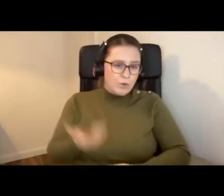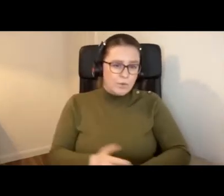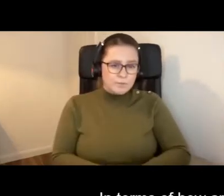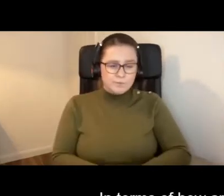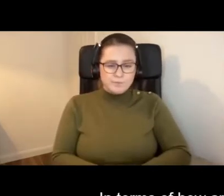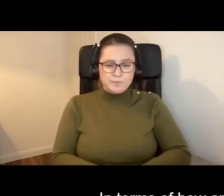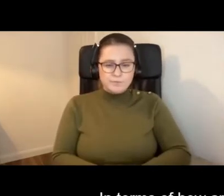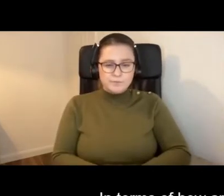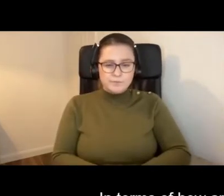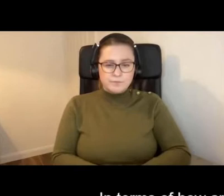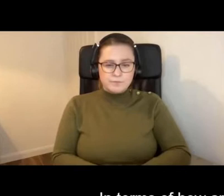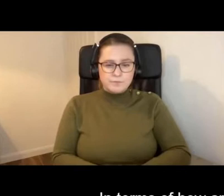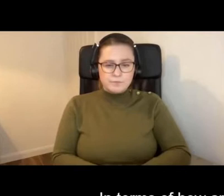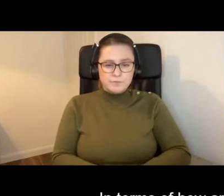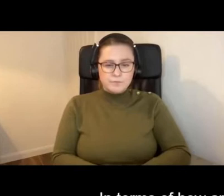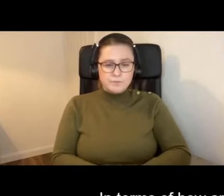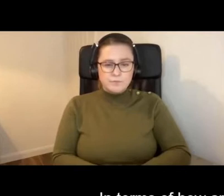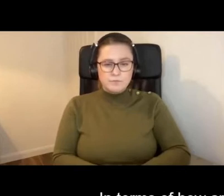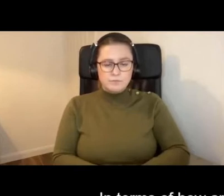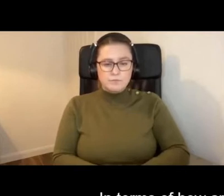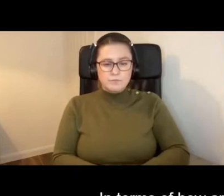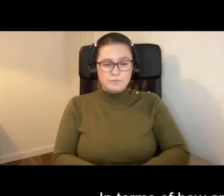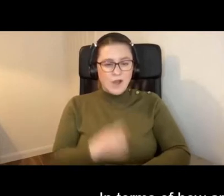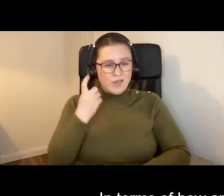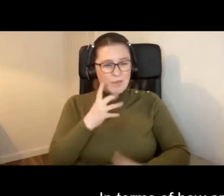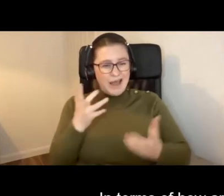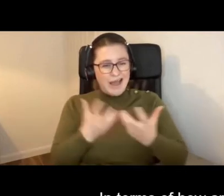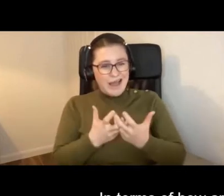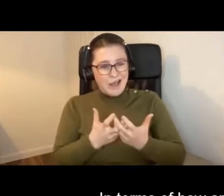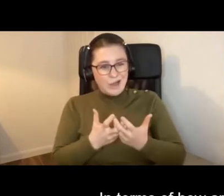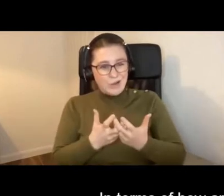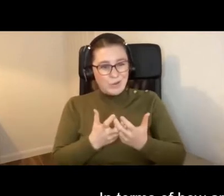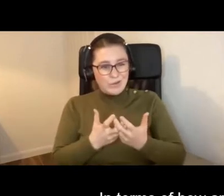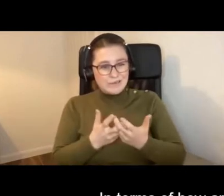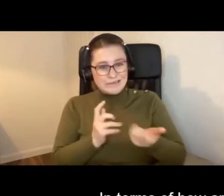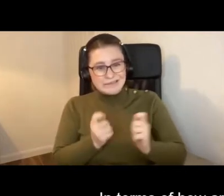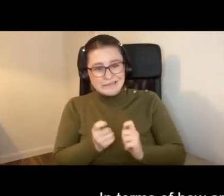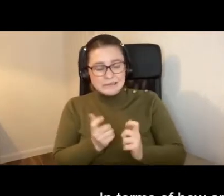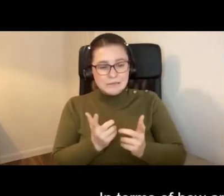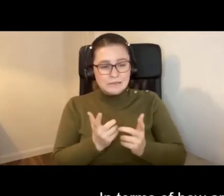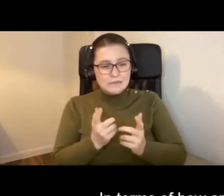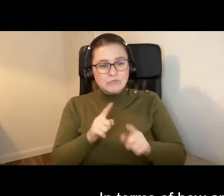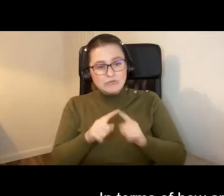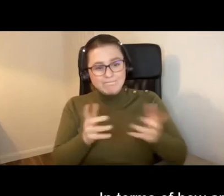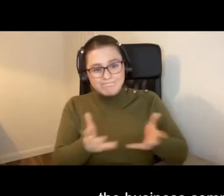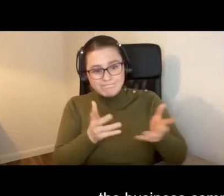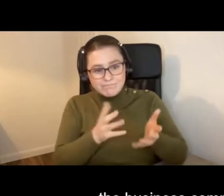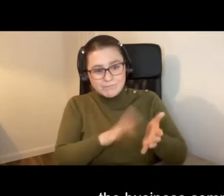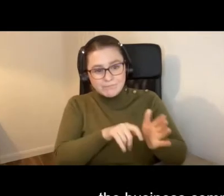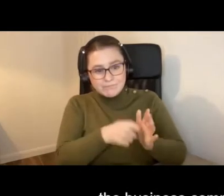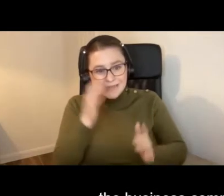In terms of how are we going to do it or by cajoling Milton Keynes Council,